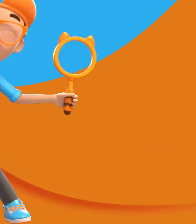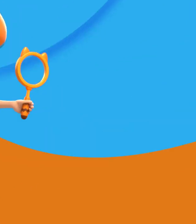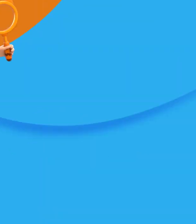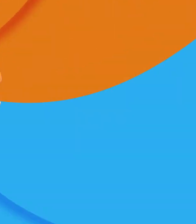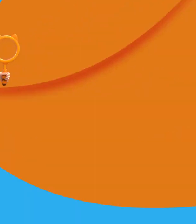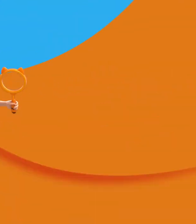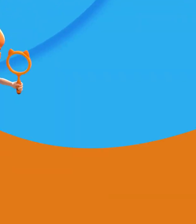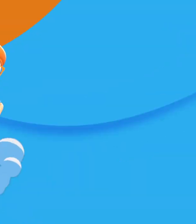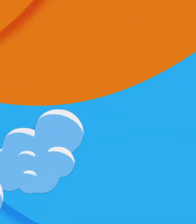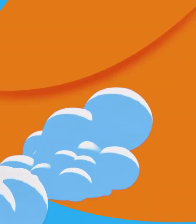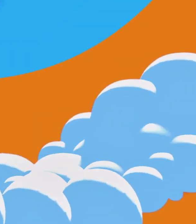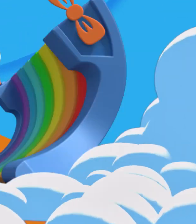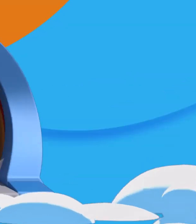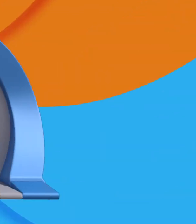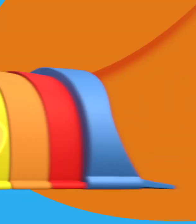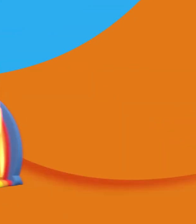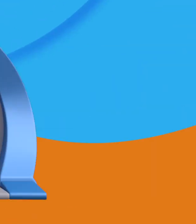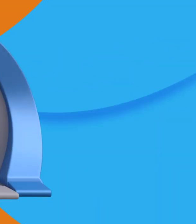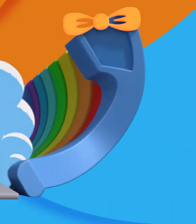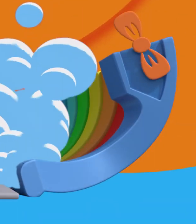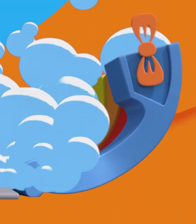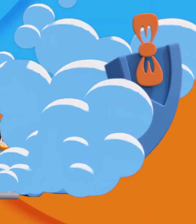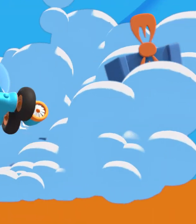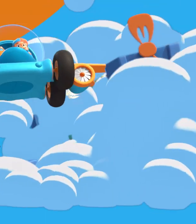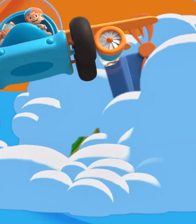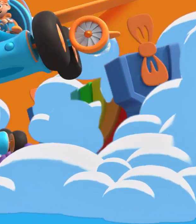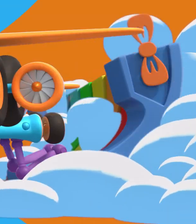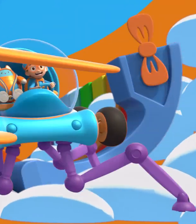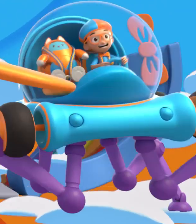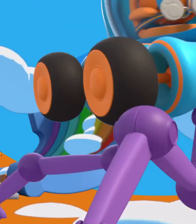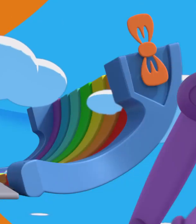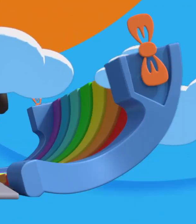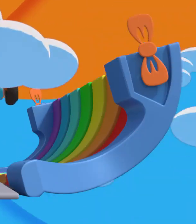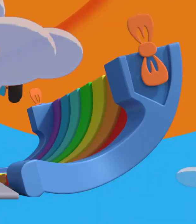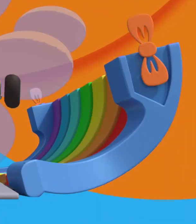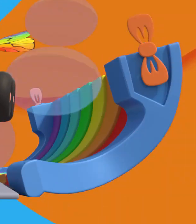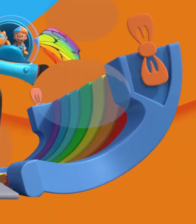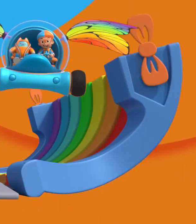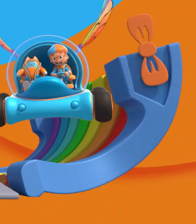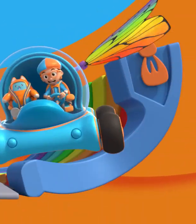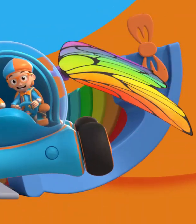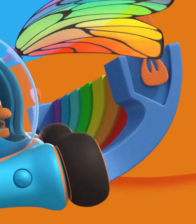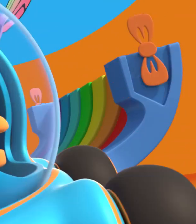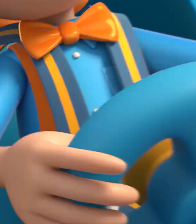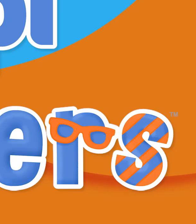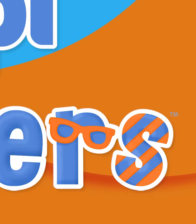The Bouncy Bouncy Bouncy Castle Bouncy Castle The